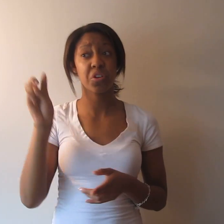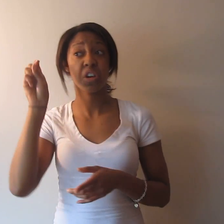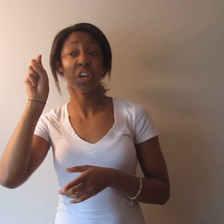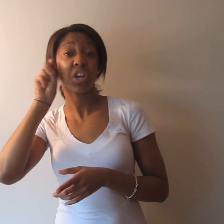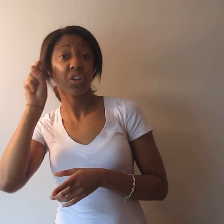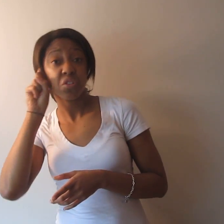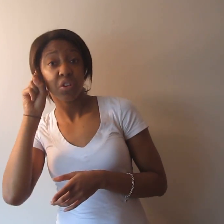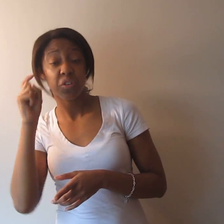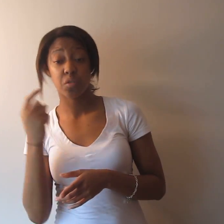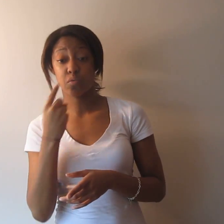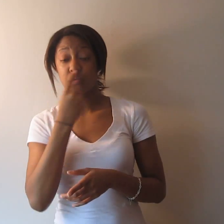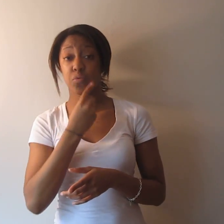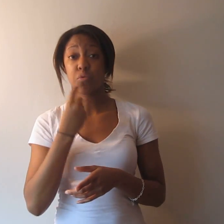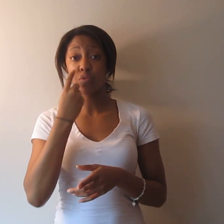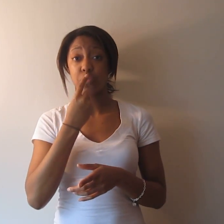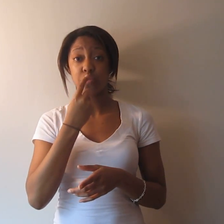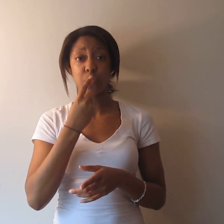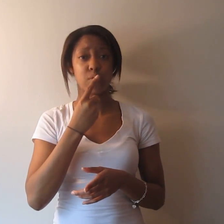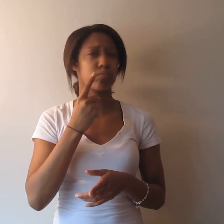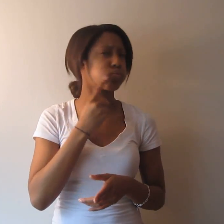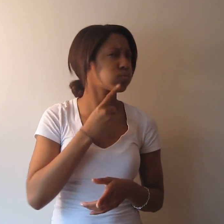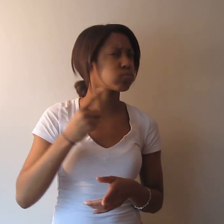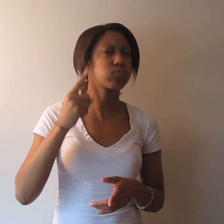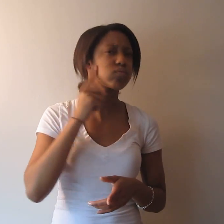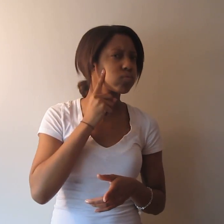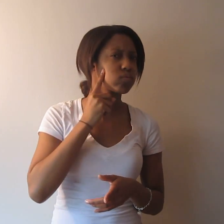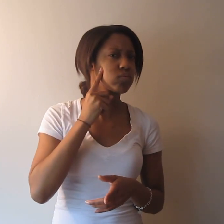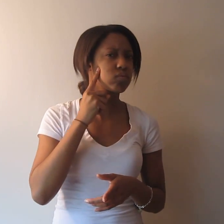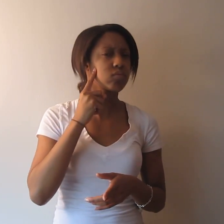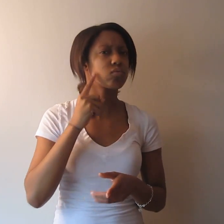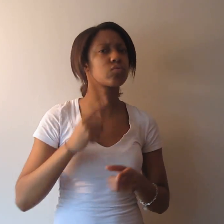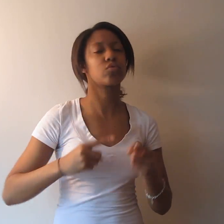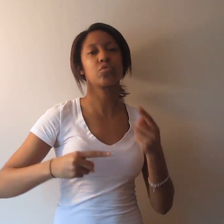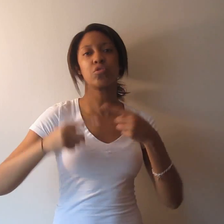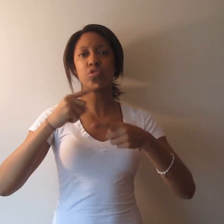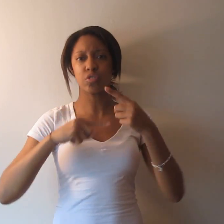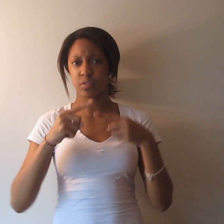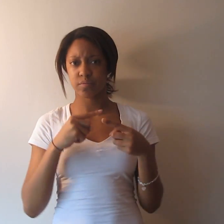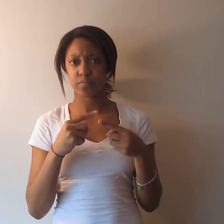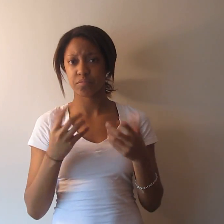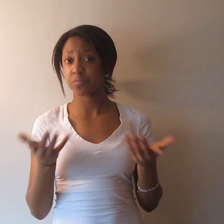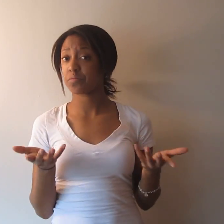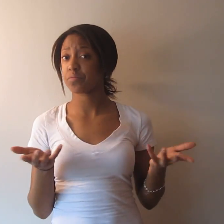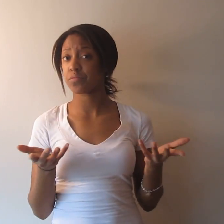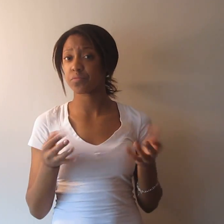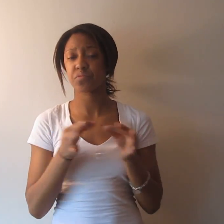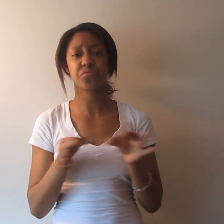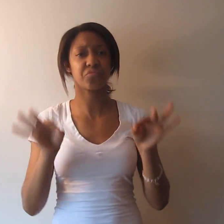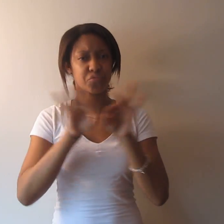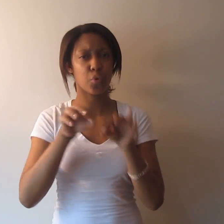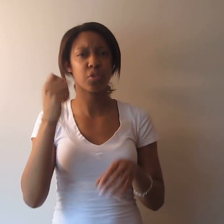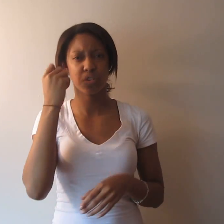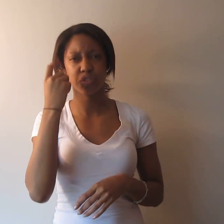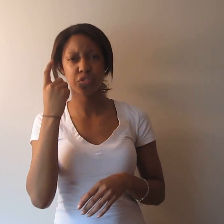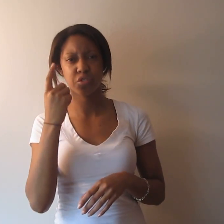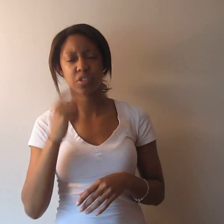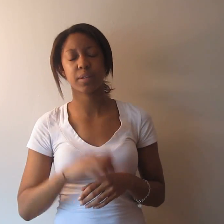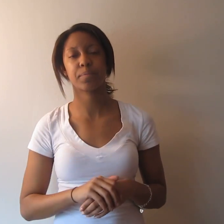Or rely completely on sign language? It's important to explain those points. Number two, what is your preferred mode of